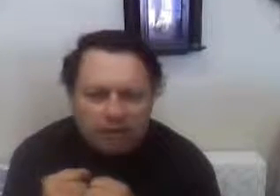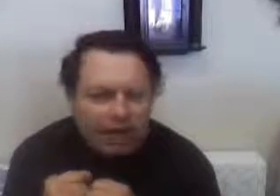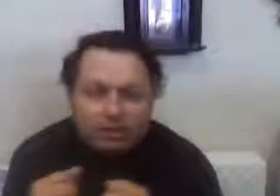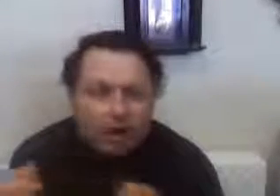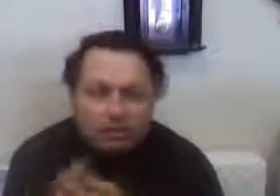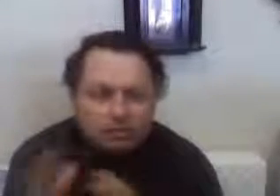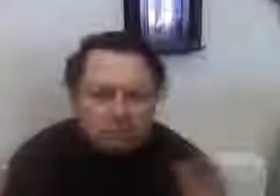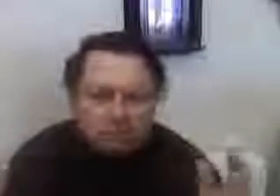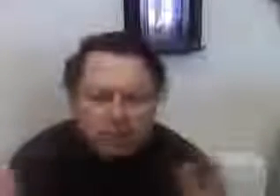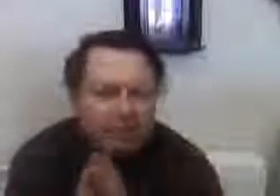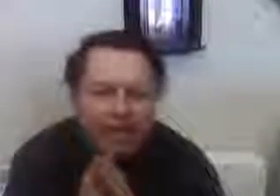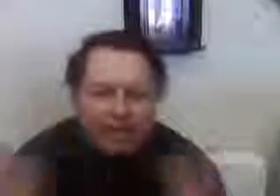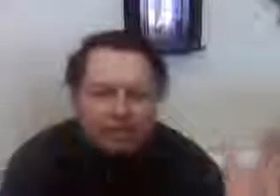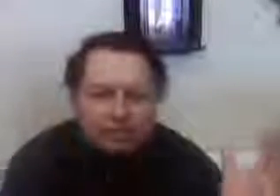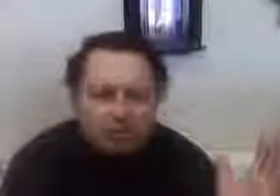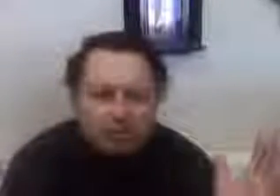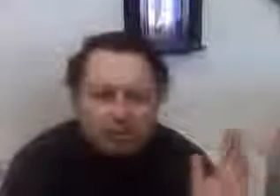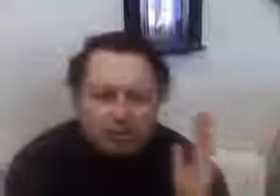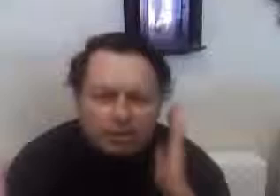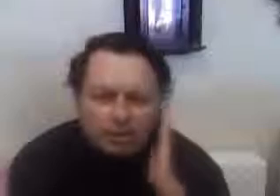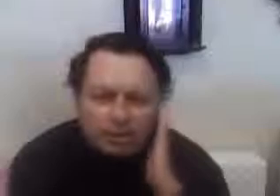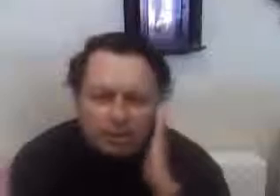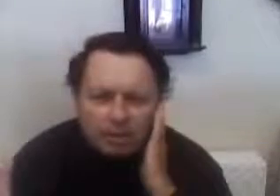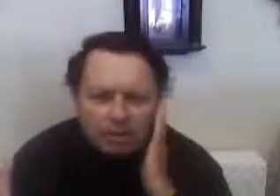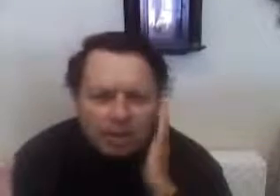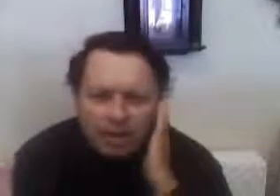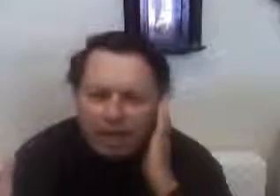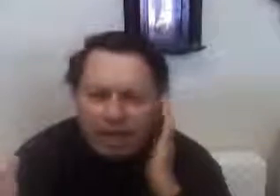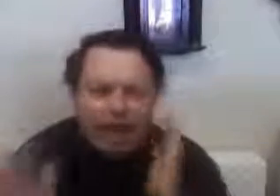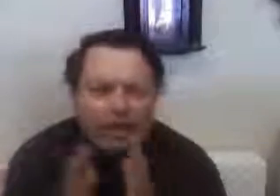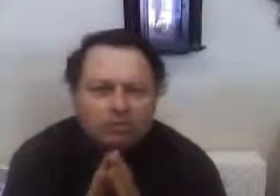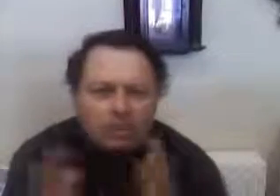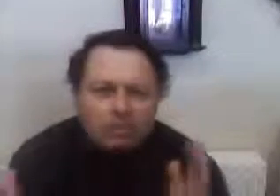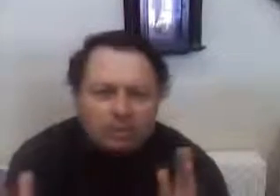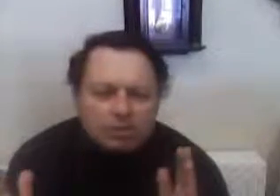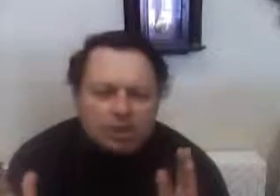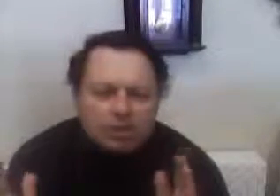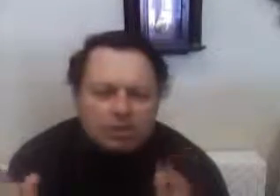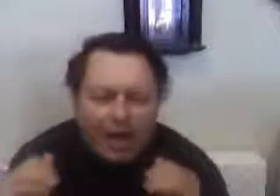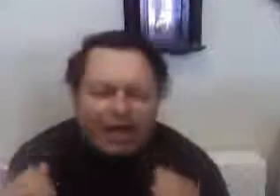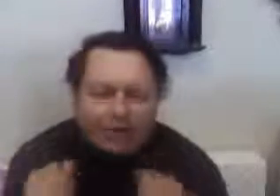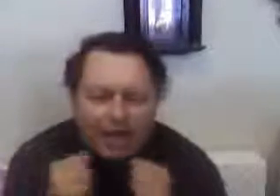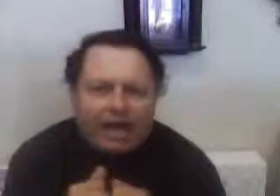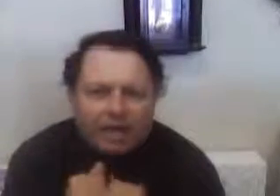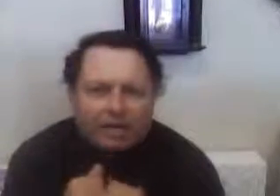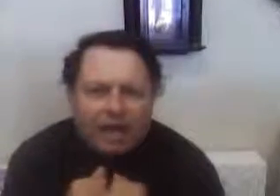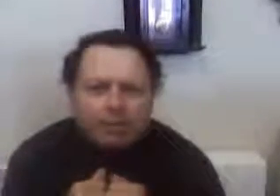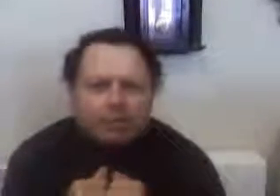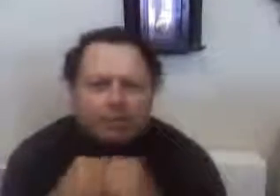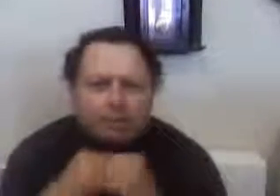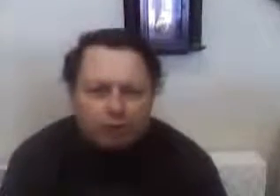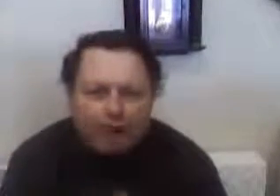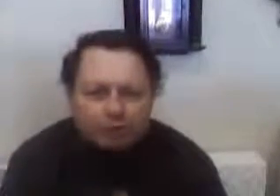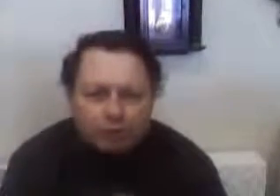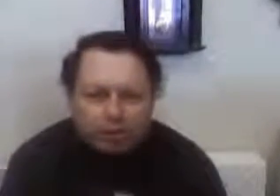I don't. None of that I disagree with. And I don't disagree to have an economically prosperous